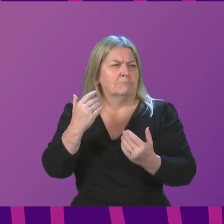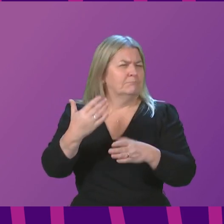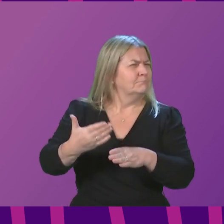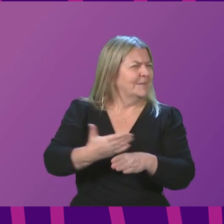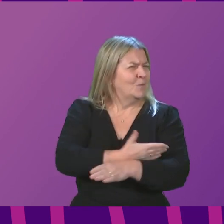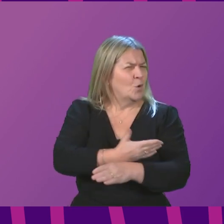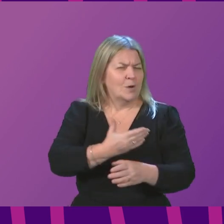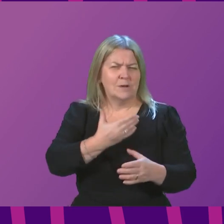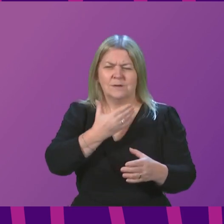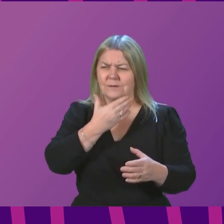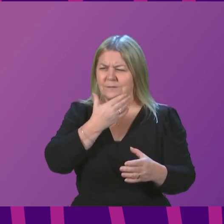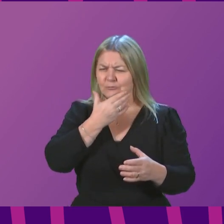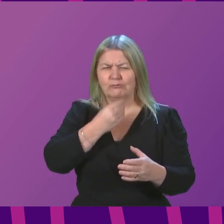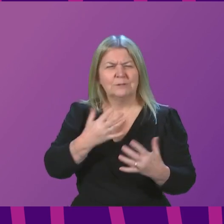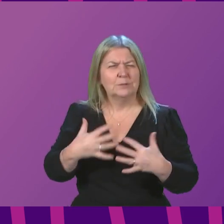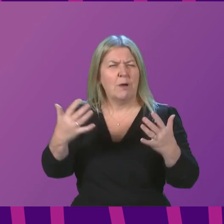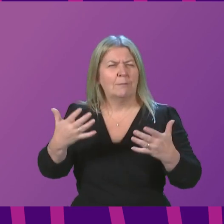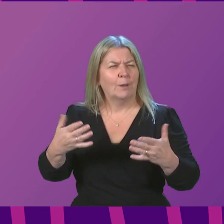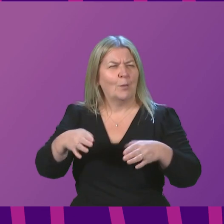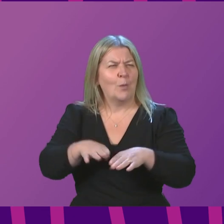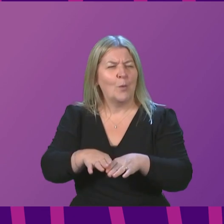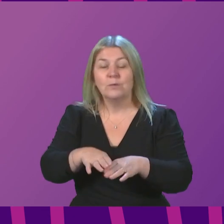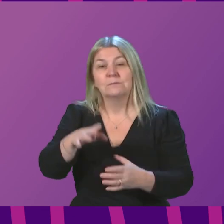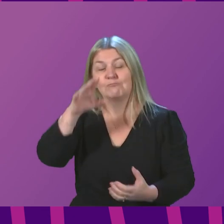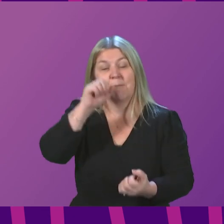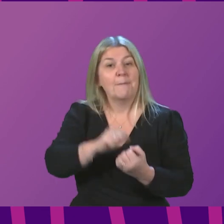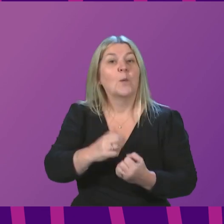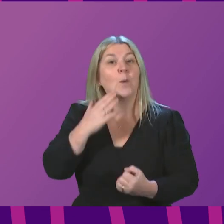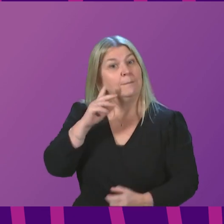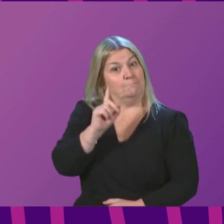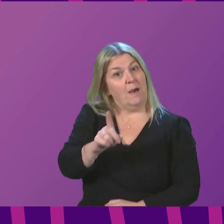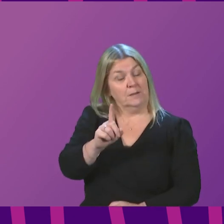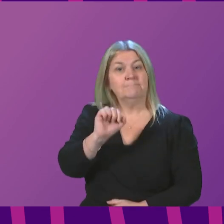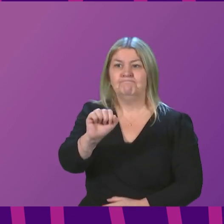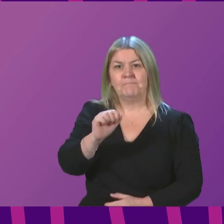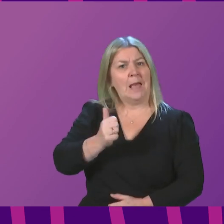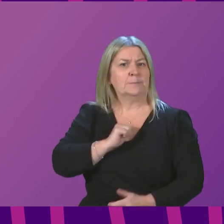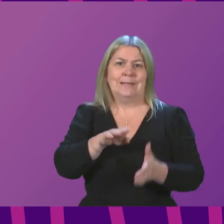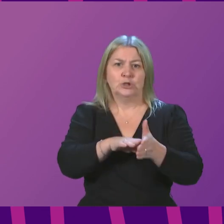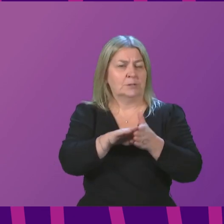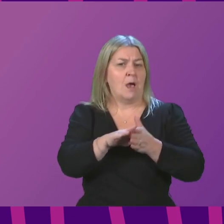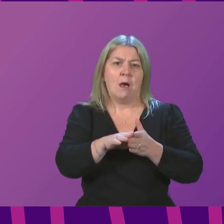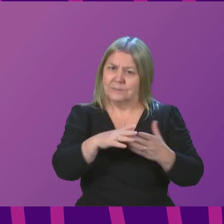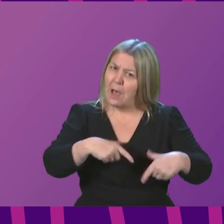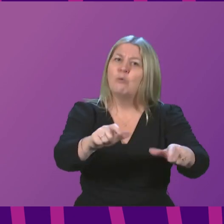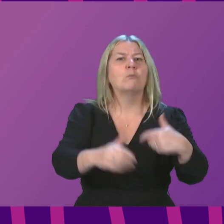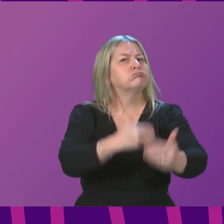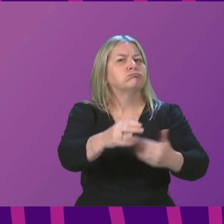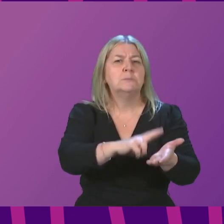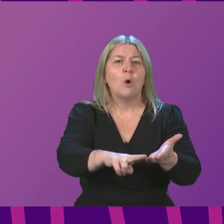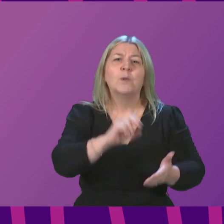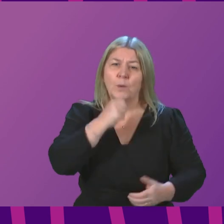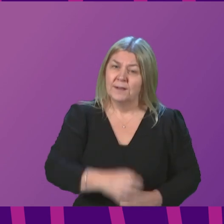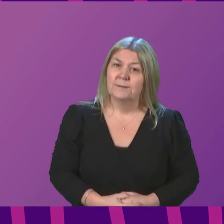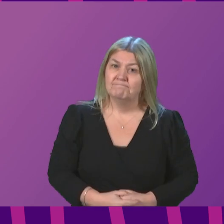recall exactly when she set that out, but the expectation of exams going ahead this coming